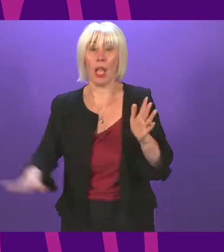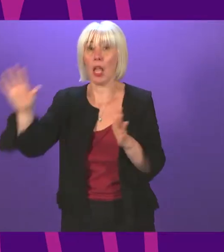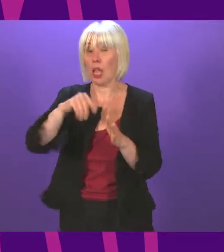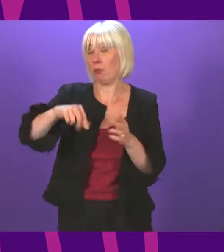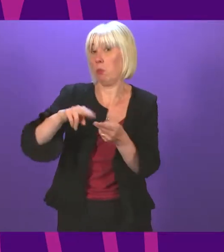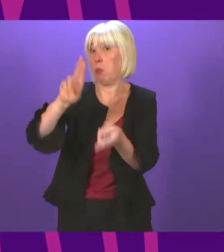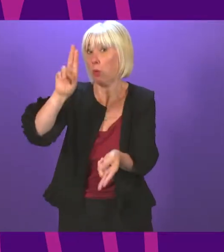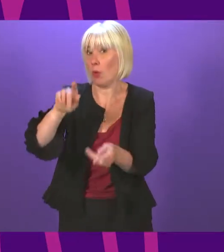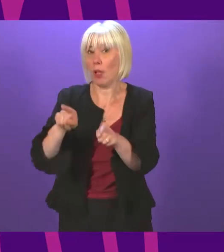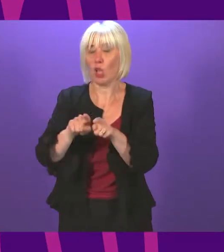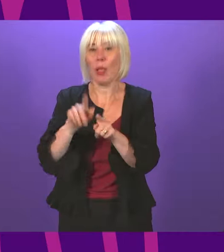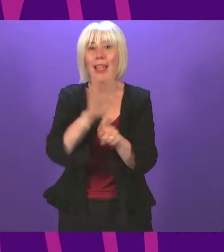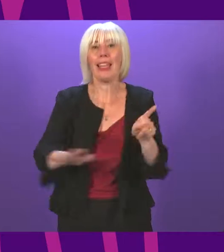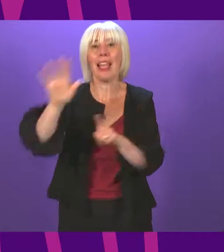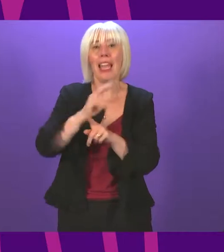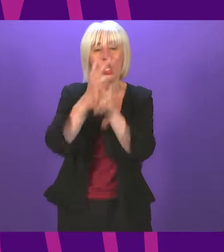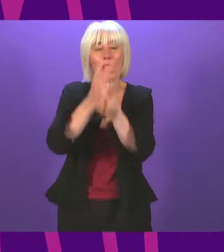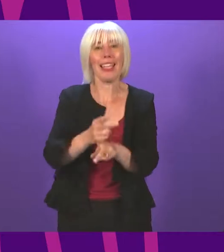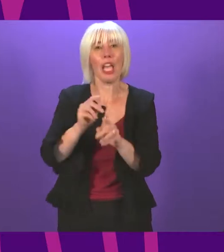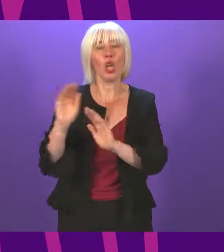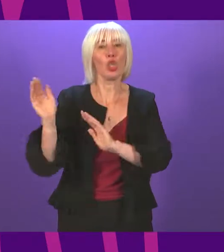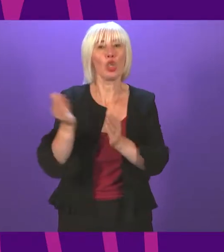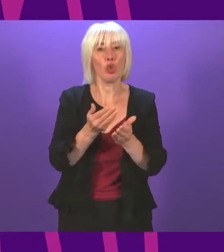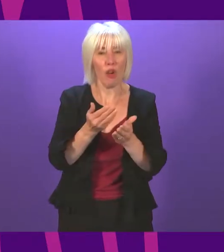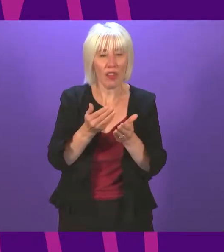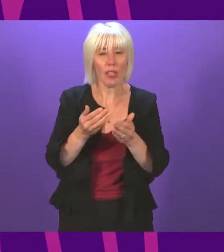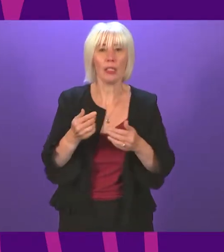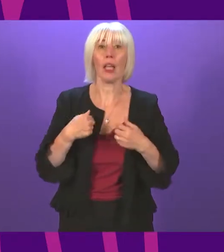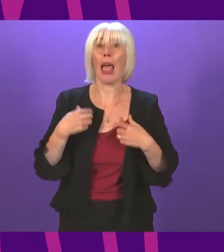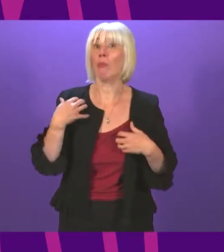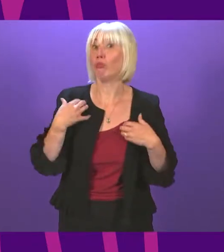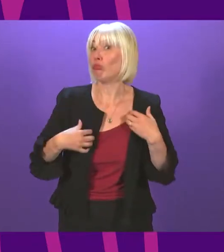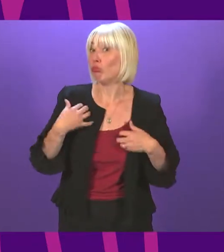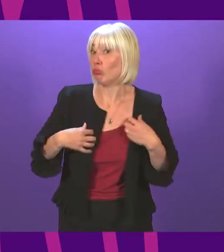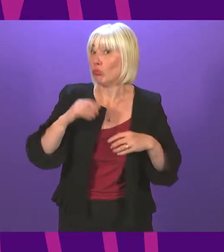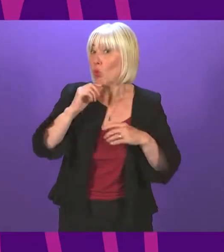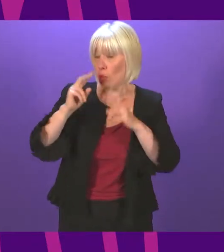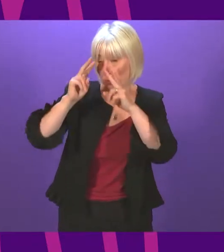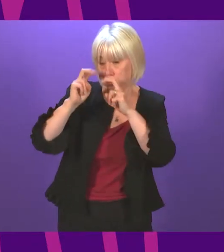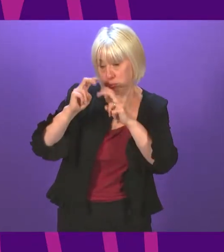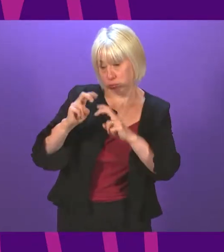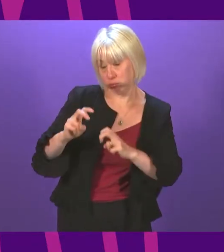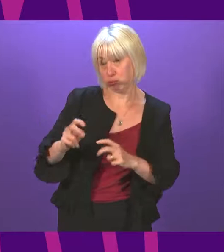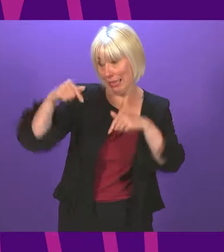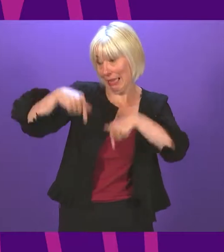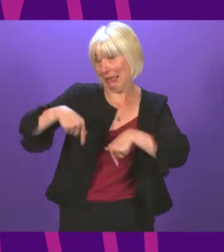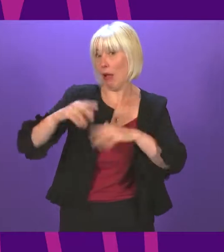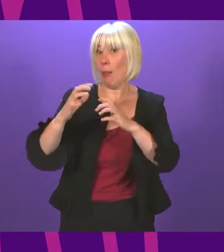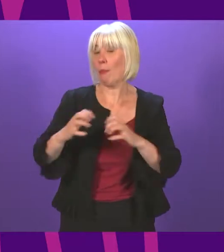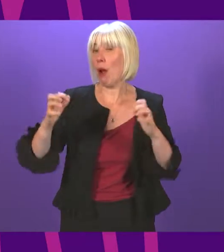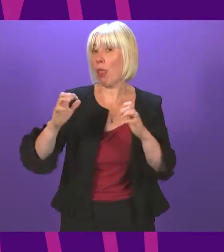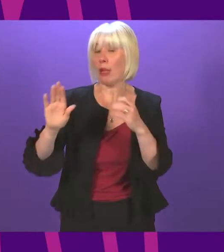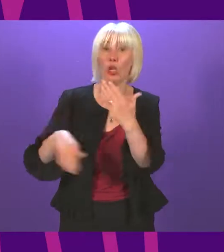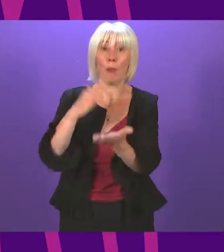development of a national care service, the details of which I am personally looking forward to scrutinising here in this Parliament and making sure it can be